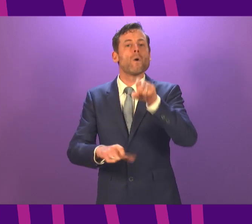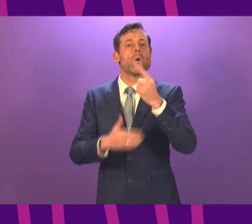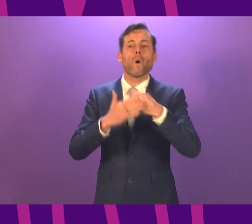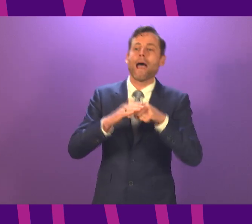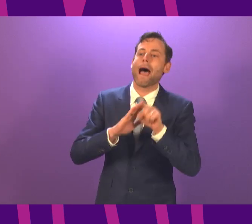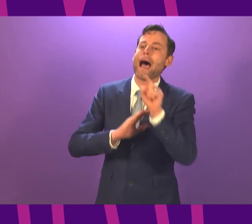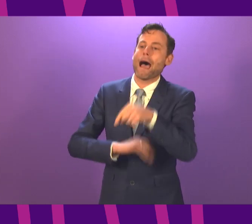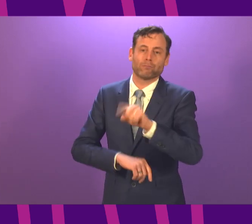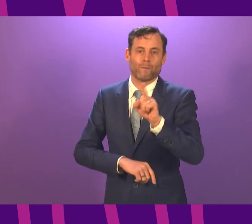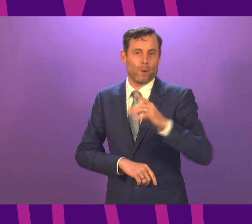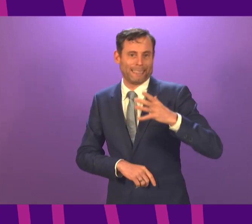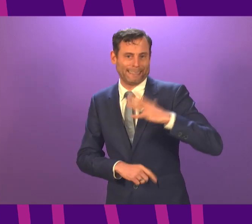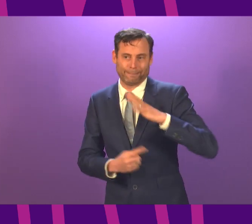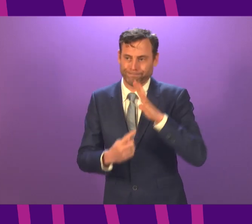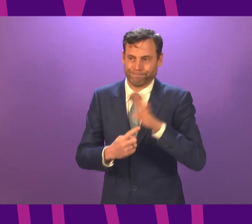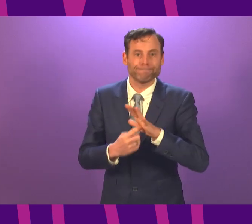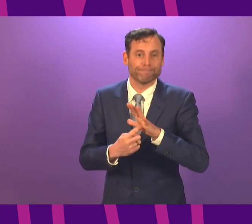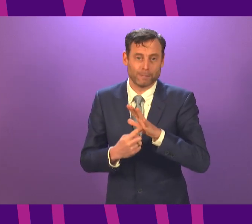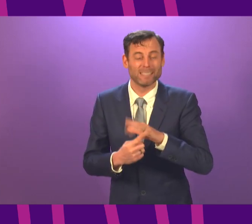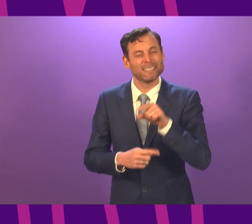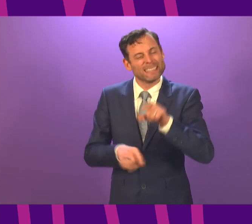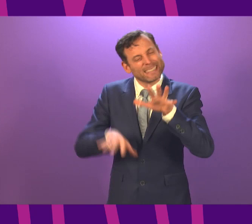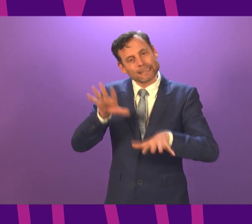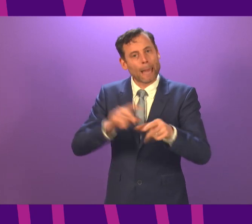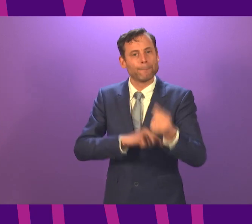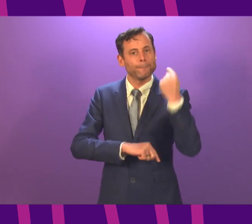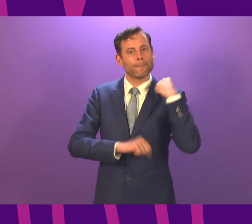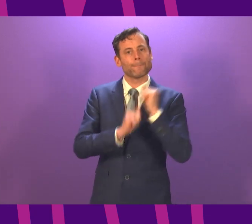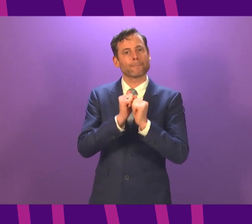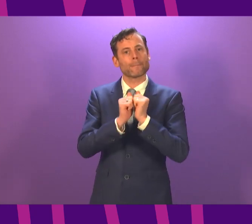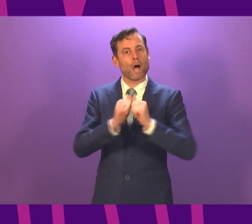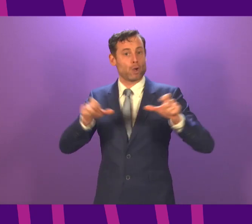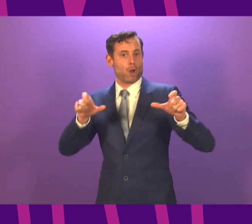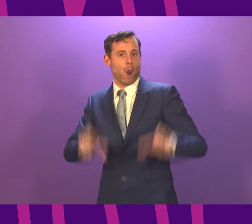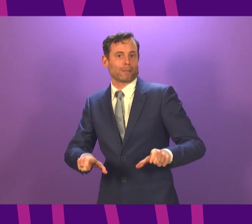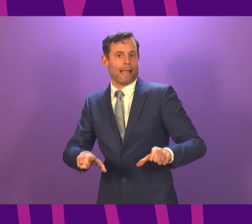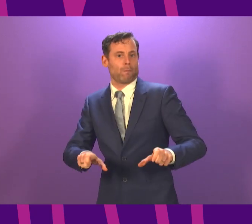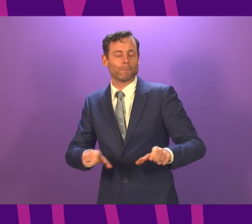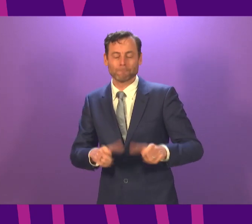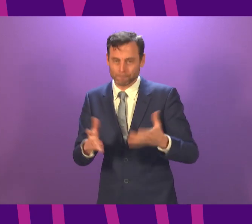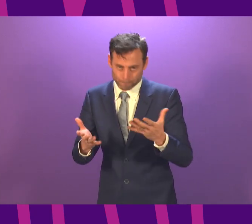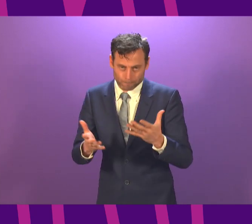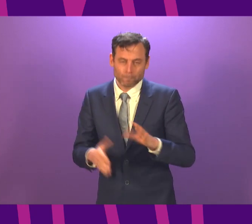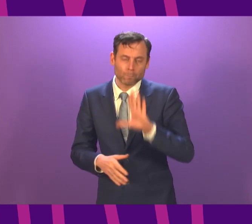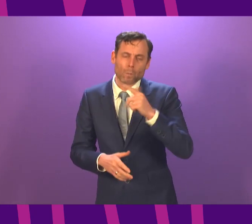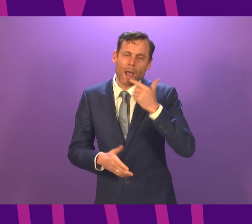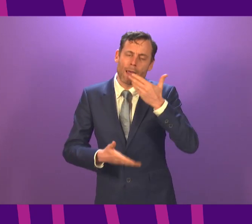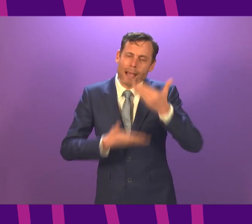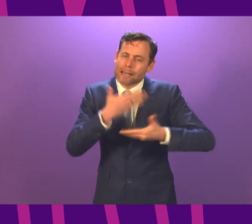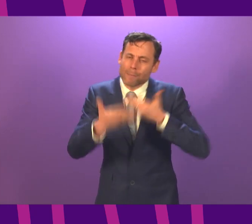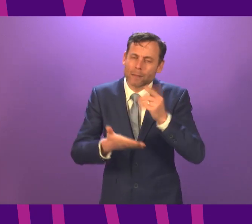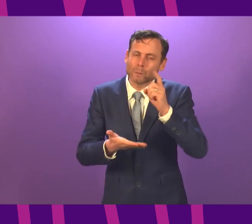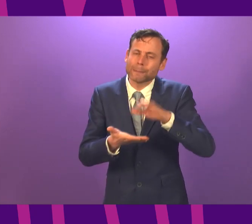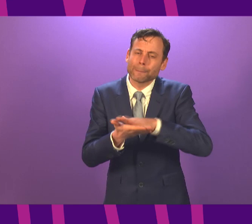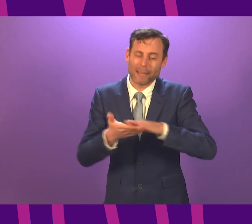is similar to the lockdown of March last year. However, before I set out these decisions in more detail, I want to take the